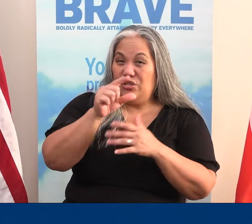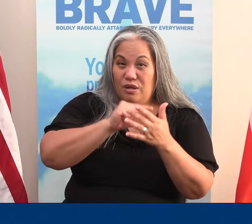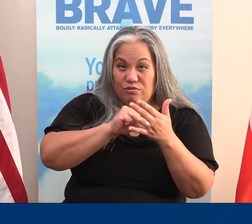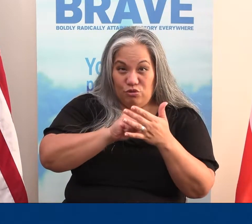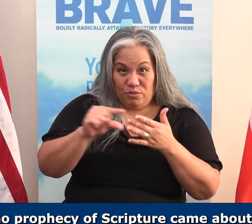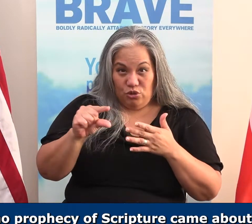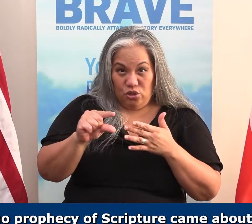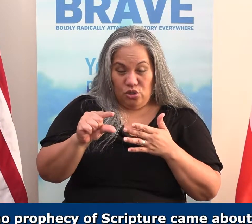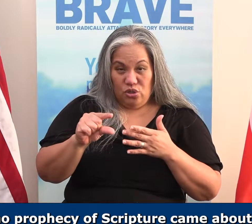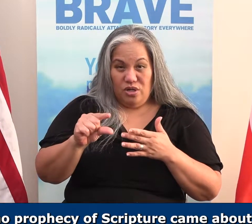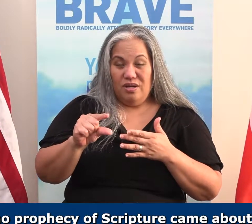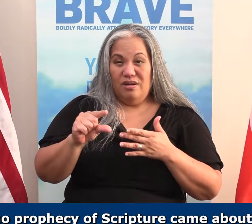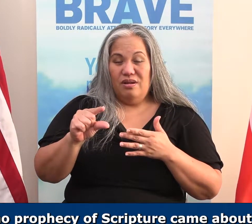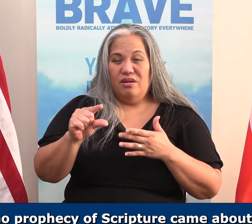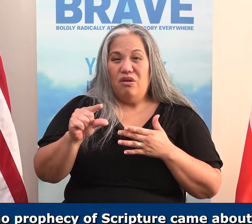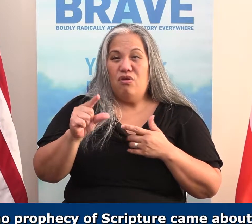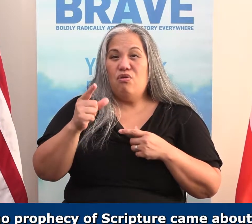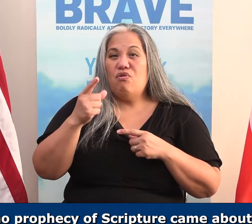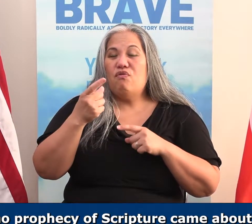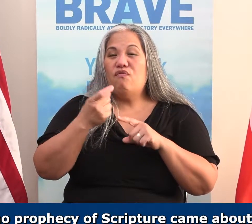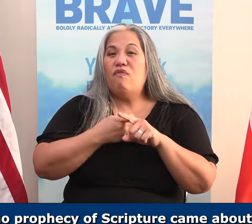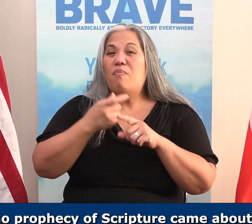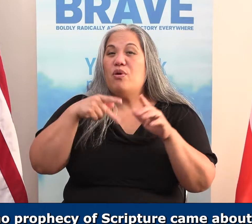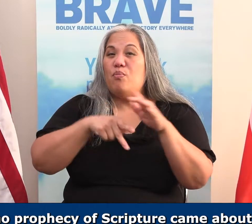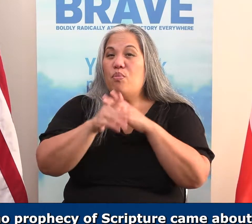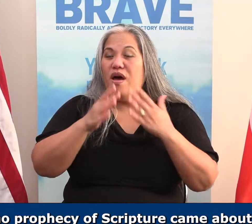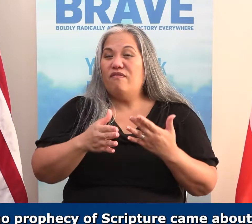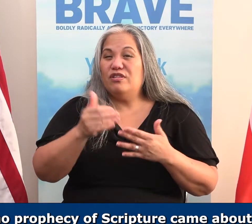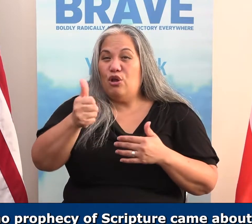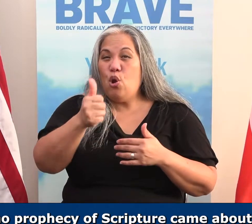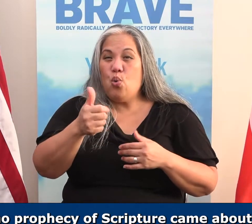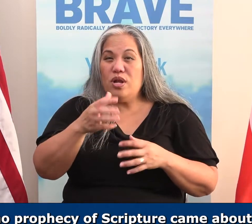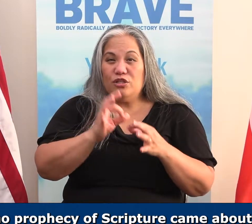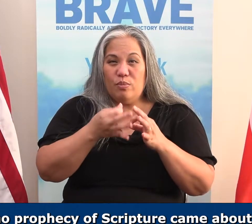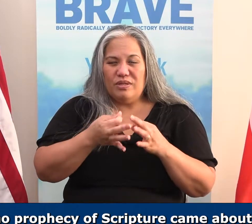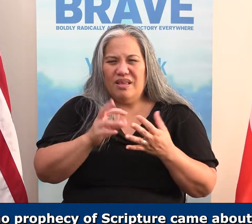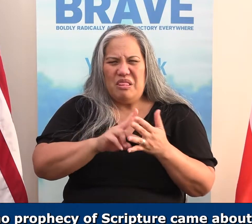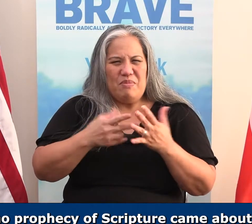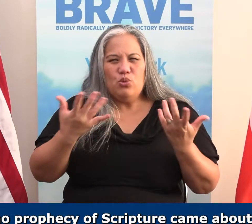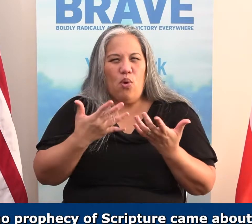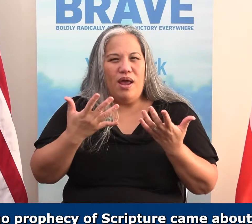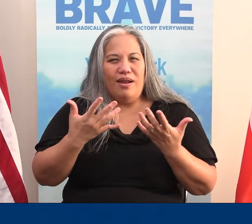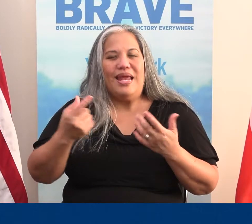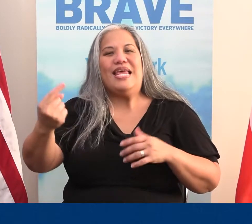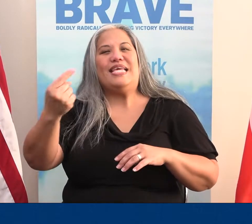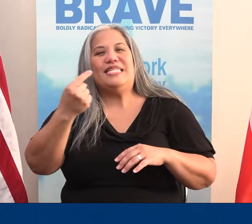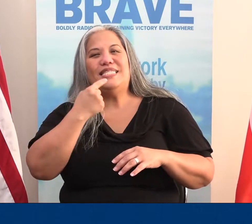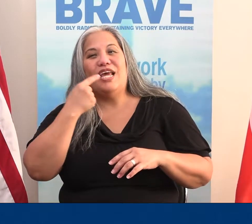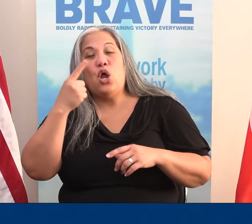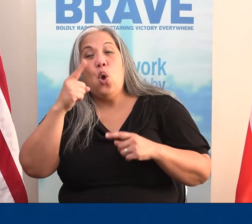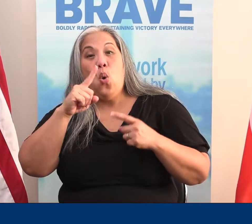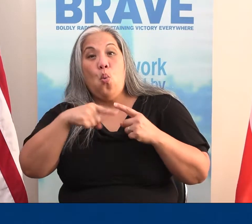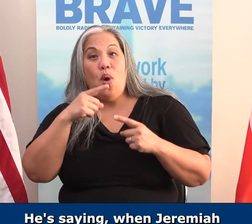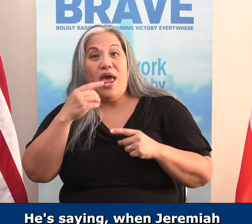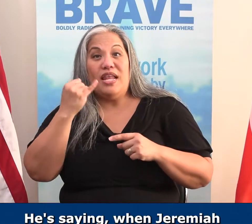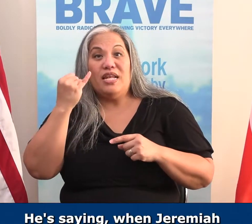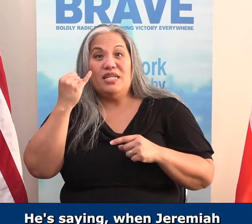that no prophecy of Scripture came about by the prophet's own interpretation. What does he mean by that? He's saying,